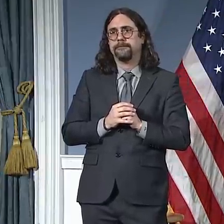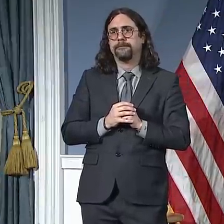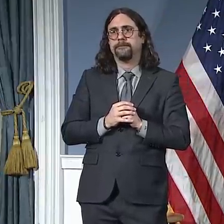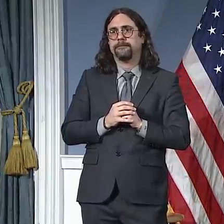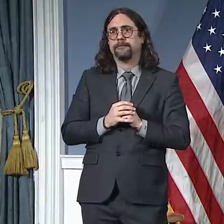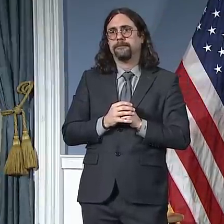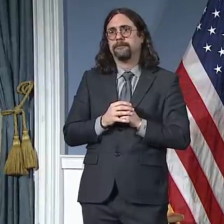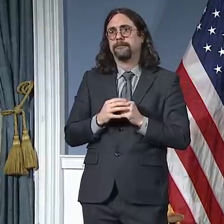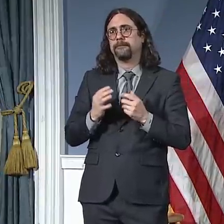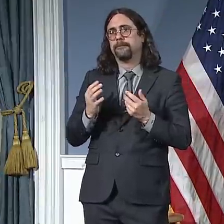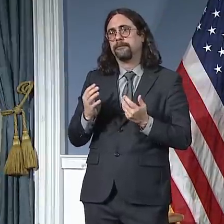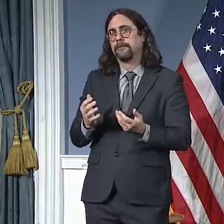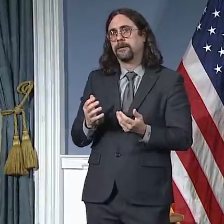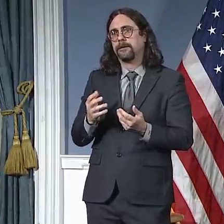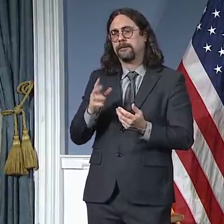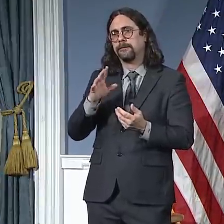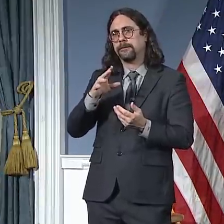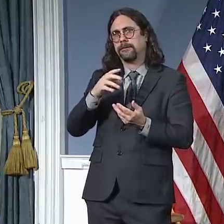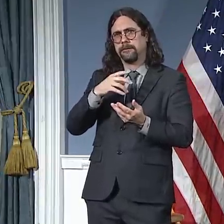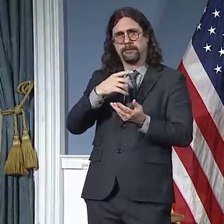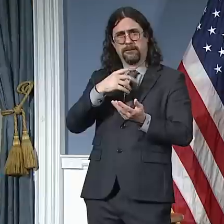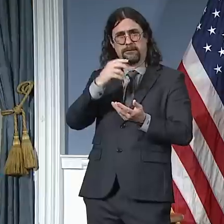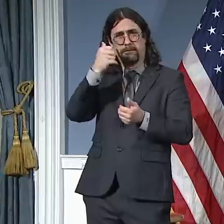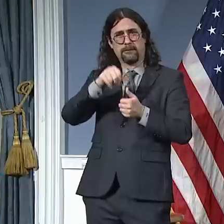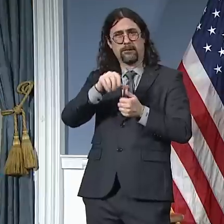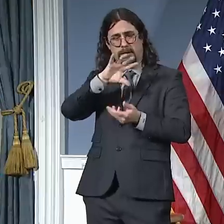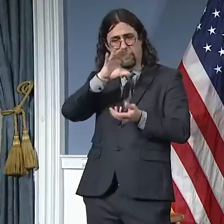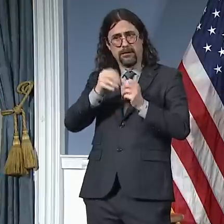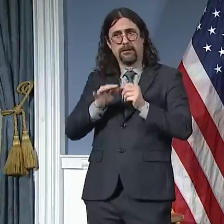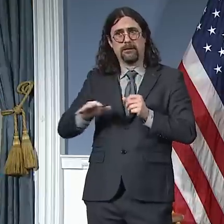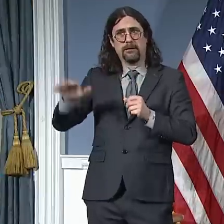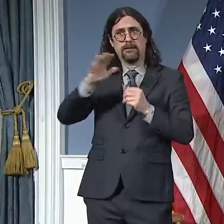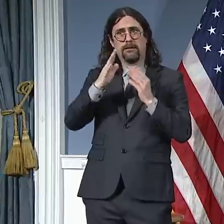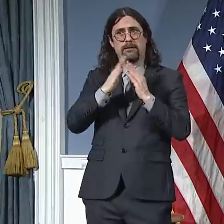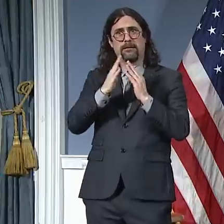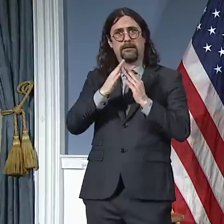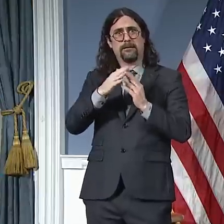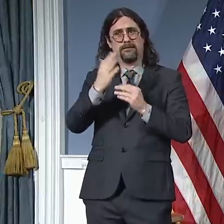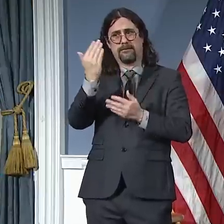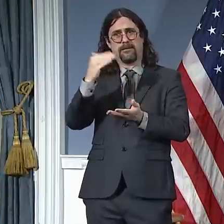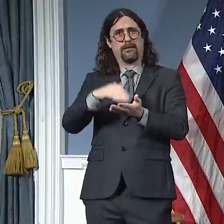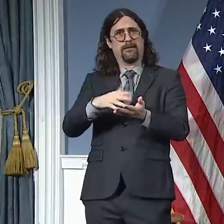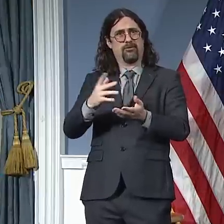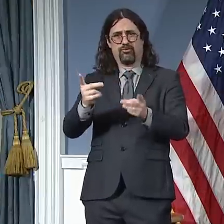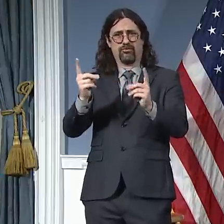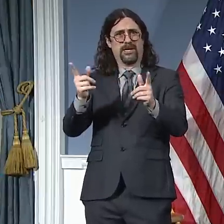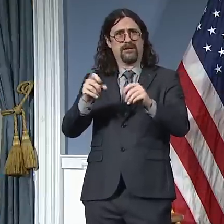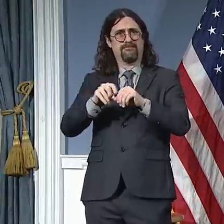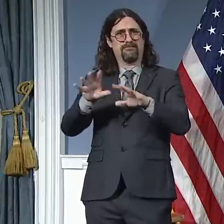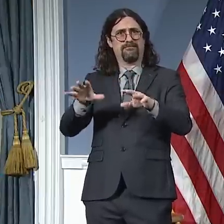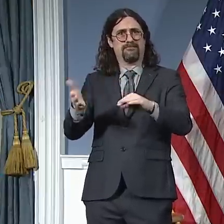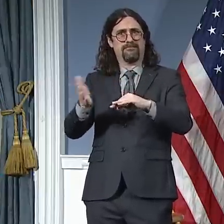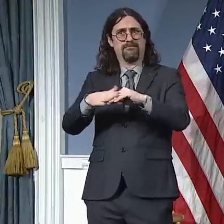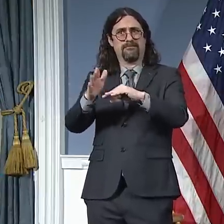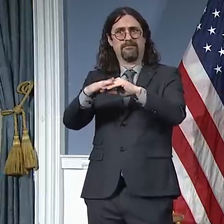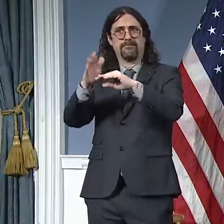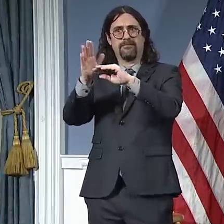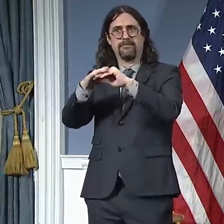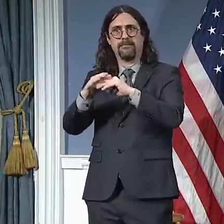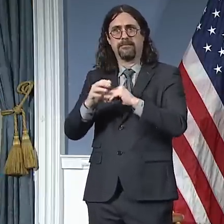community spread, we're in a new reality. mean, the truth is, Alex, you know better than anyone, the vast majority of our school buildings